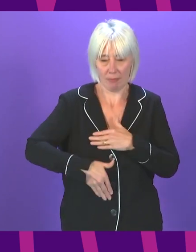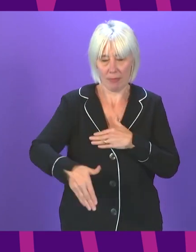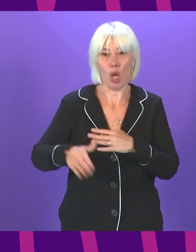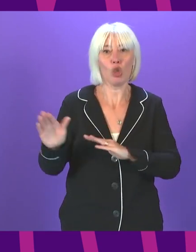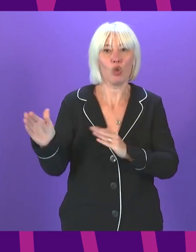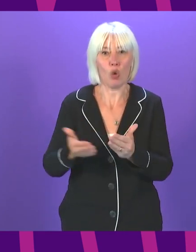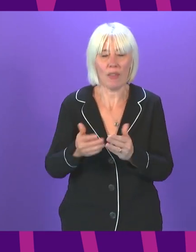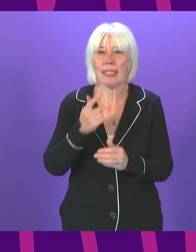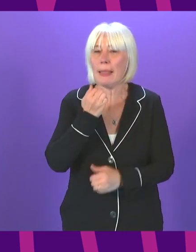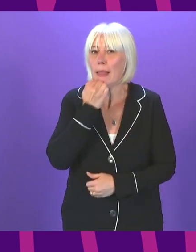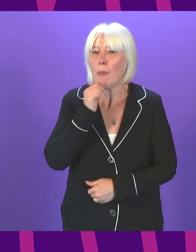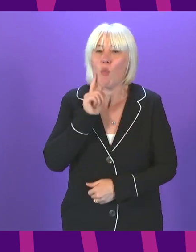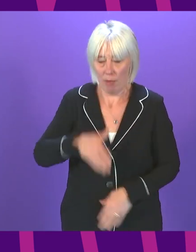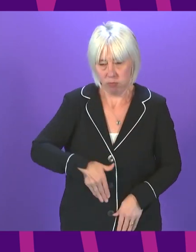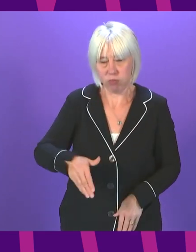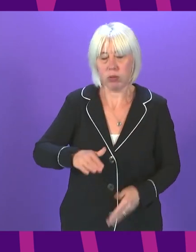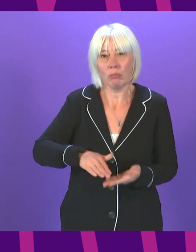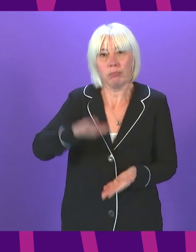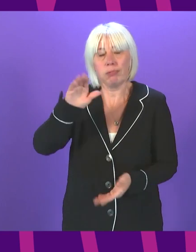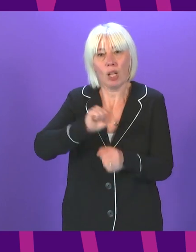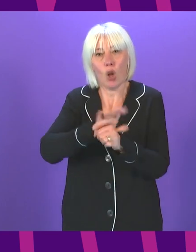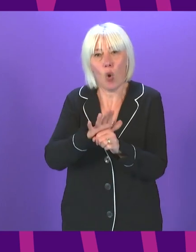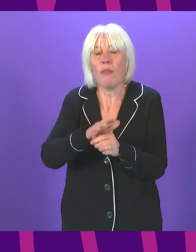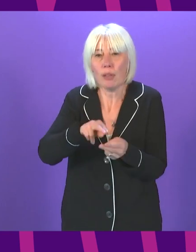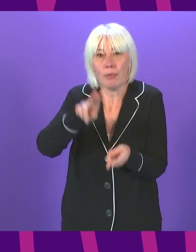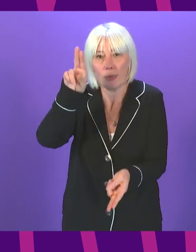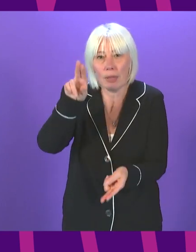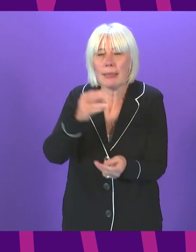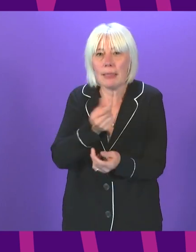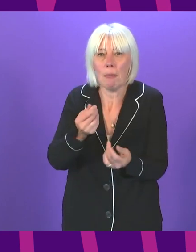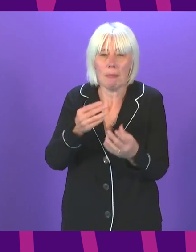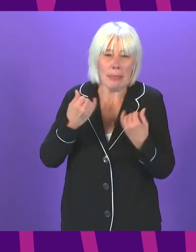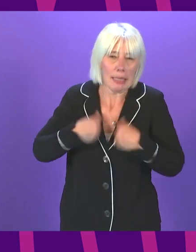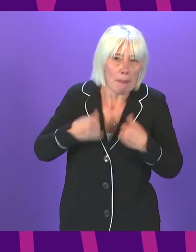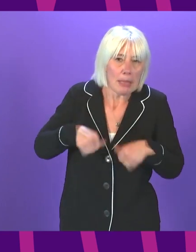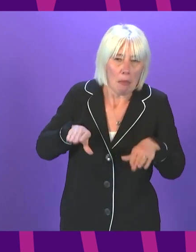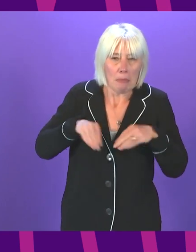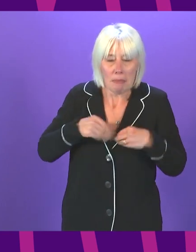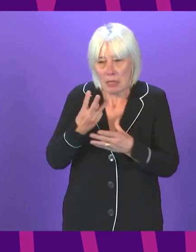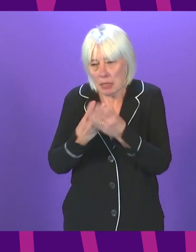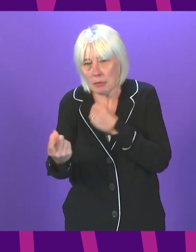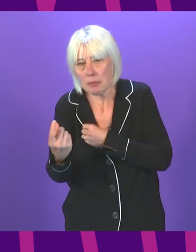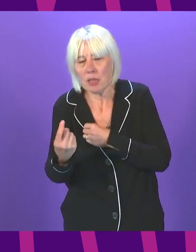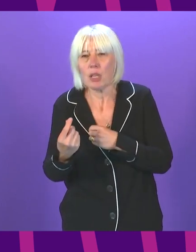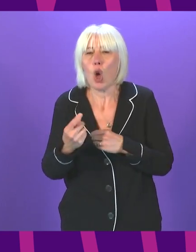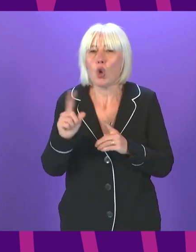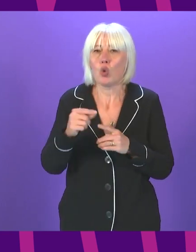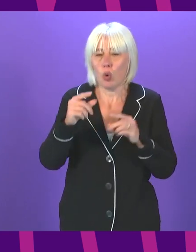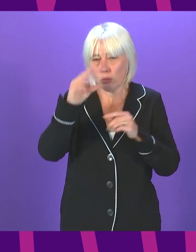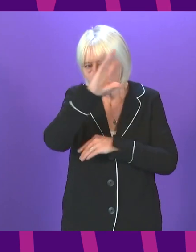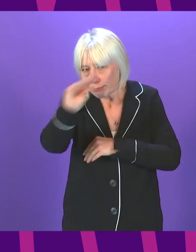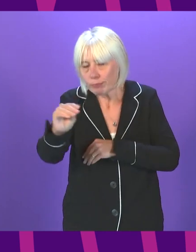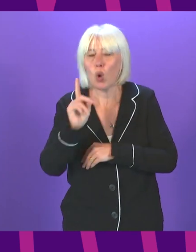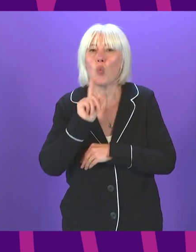across the UK is increasing, with many experiencing acute symptoms. What message does the First Minister have for pregnant women who are